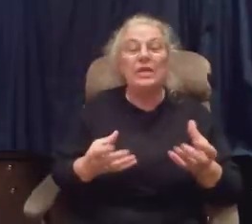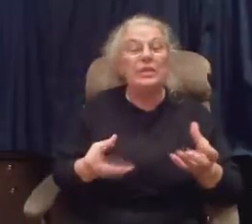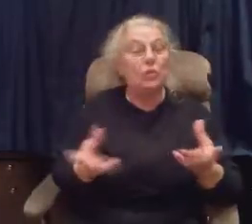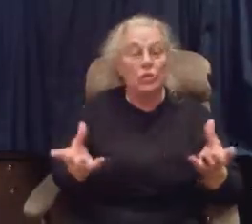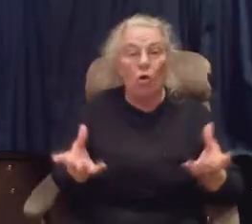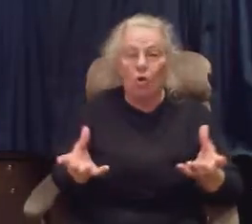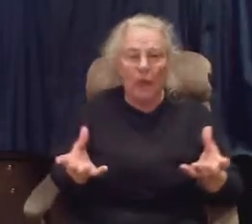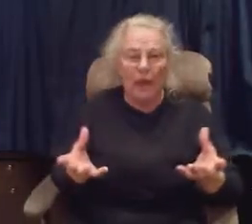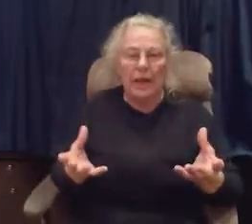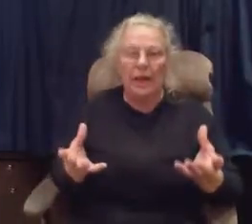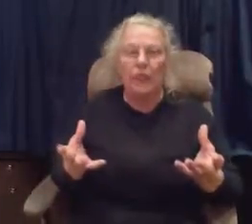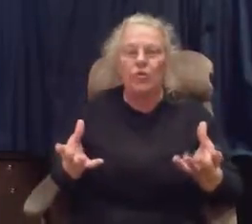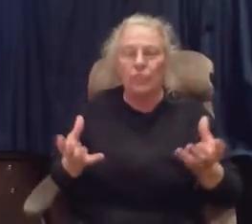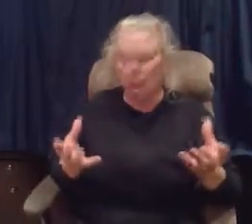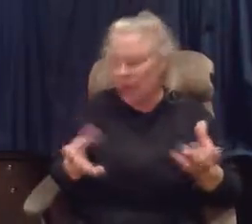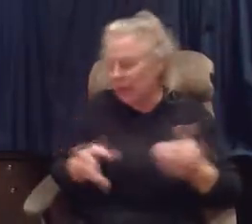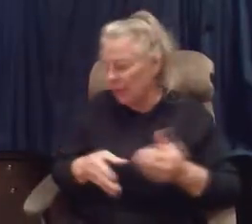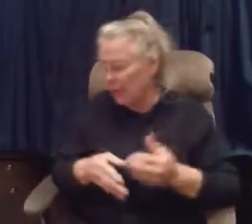these words already in your vocabulary.